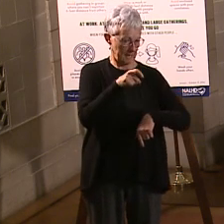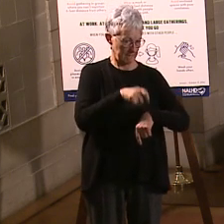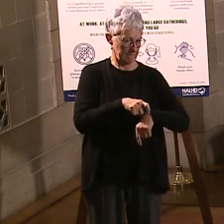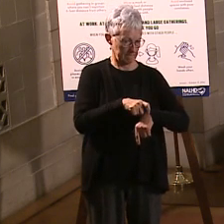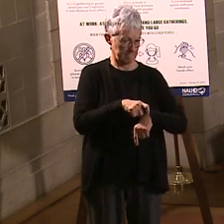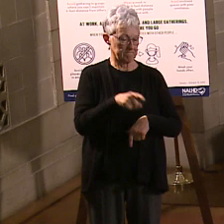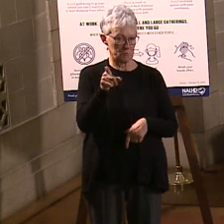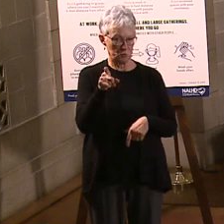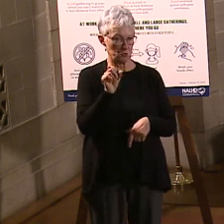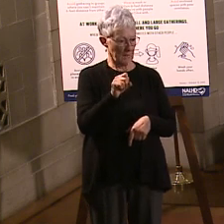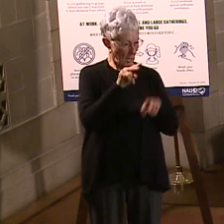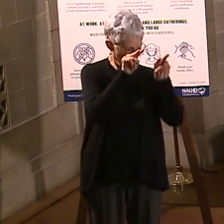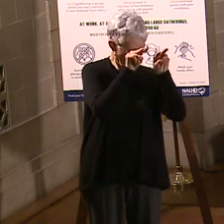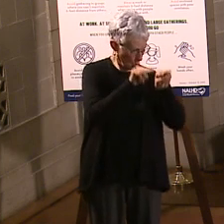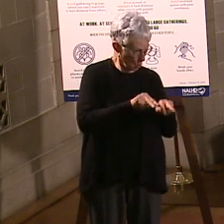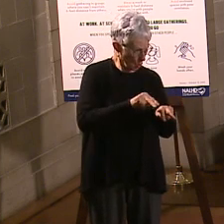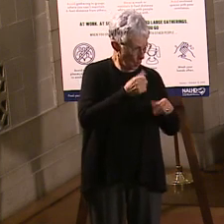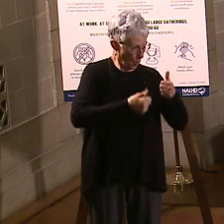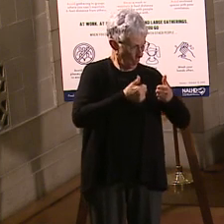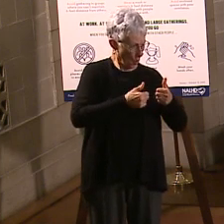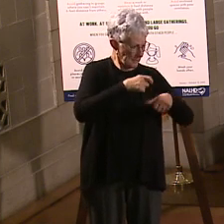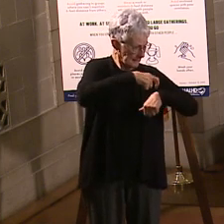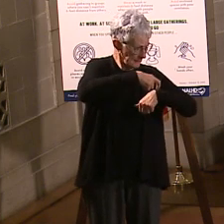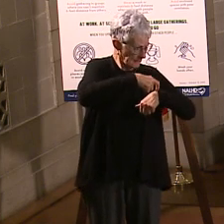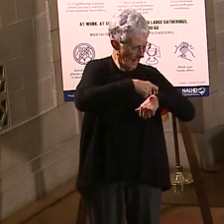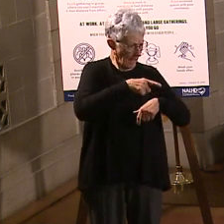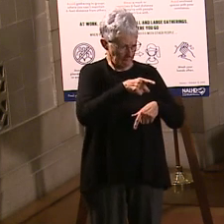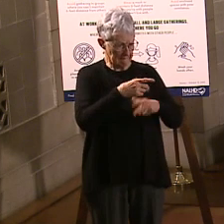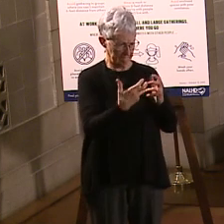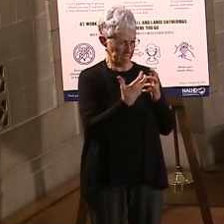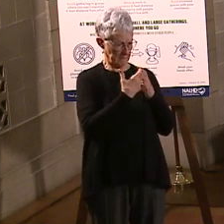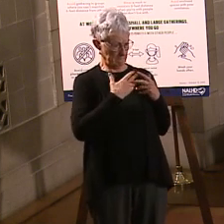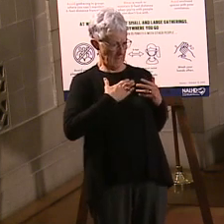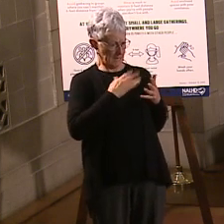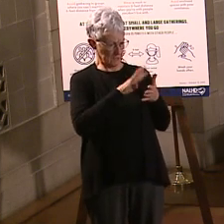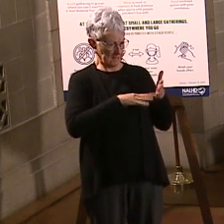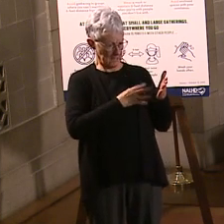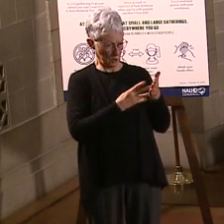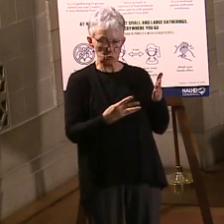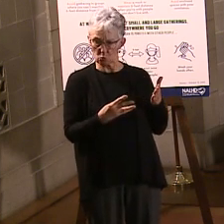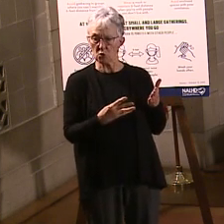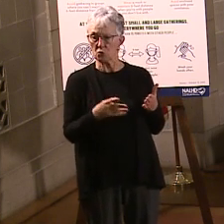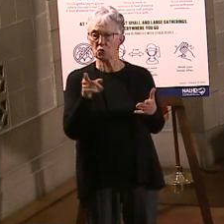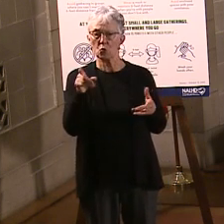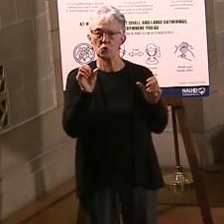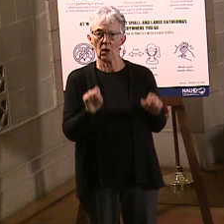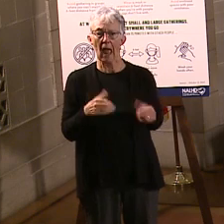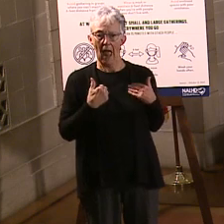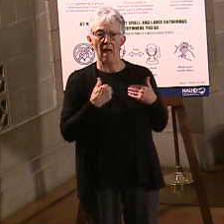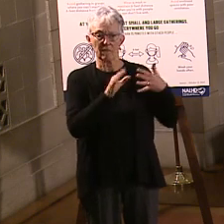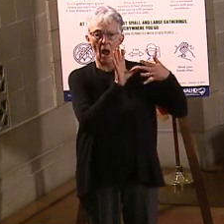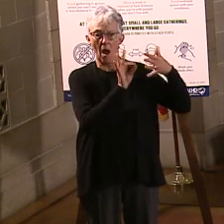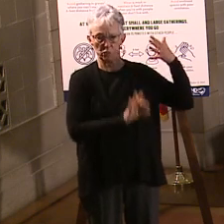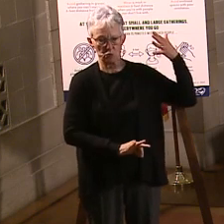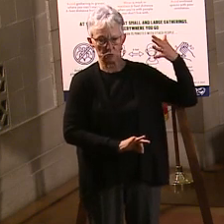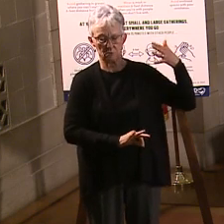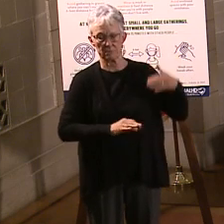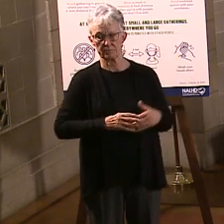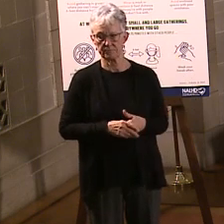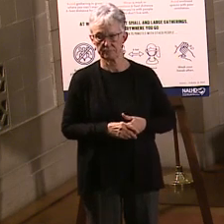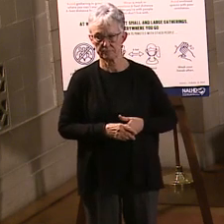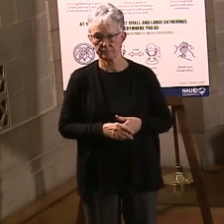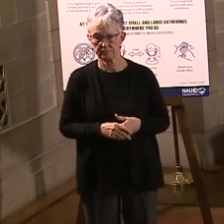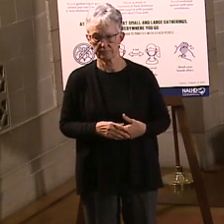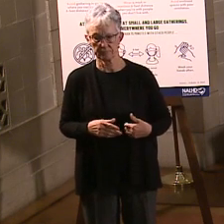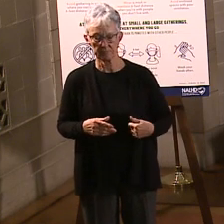for you. And any of the places that have vaccine clinic at the time will be listed so that you can sign up in one of those. Now, some of those